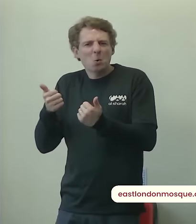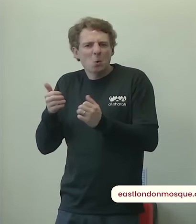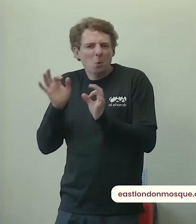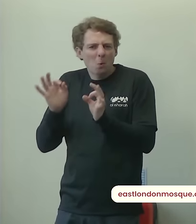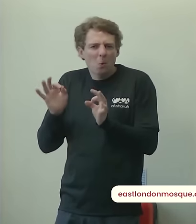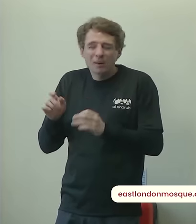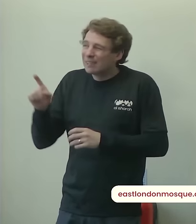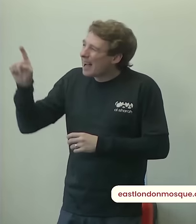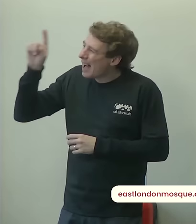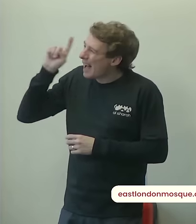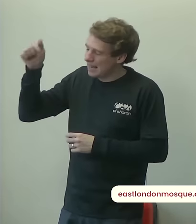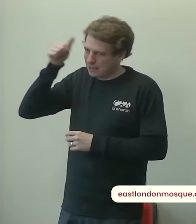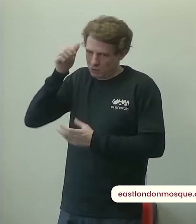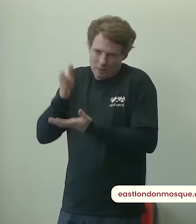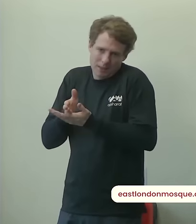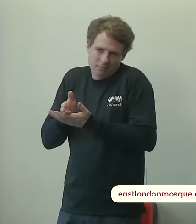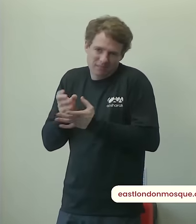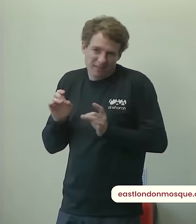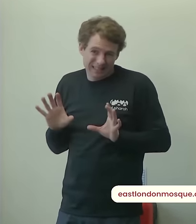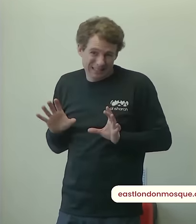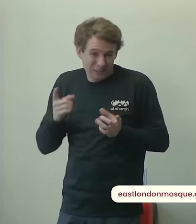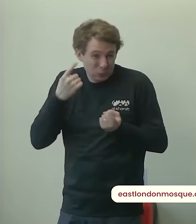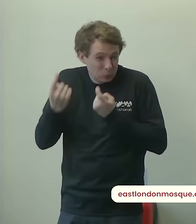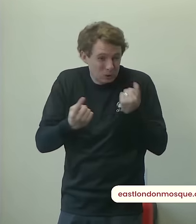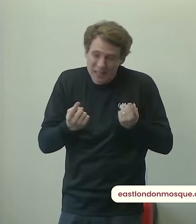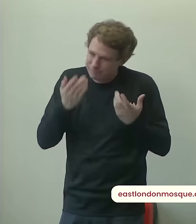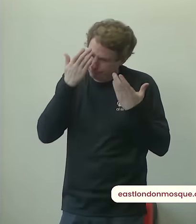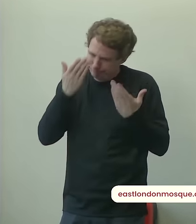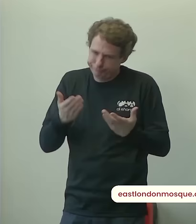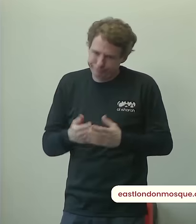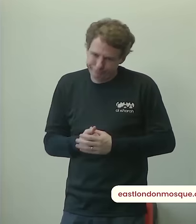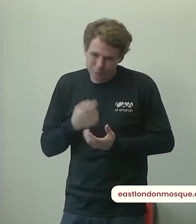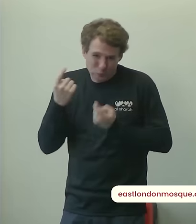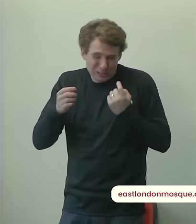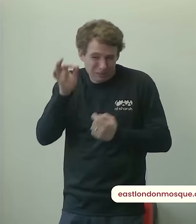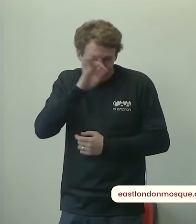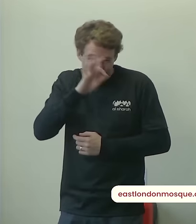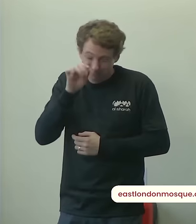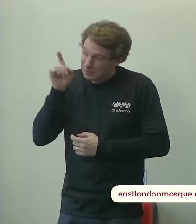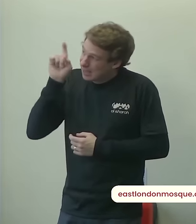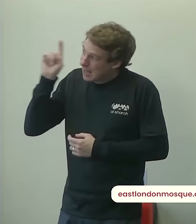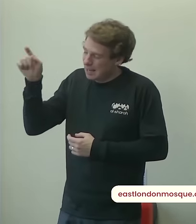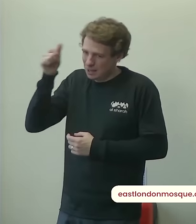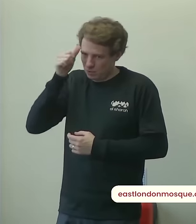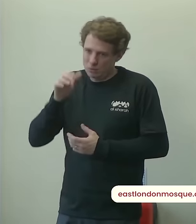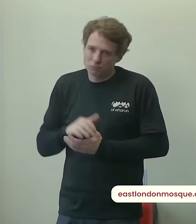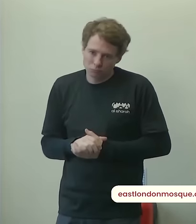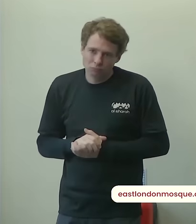allah speaks about